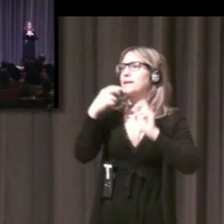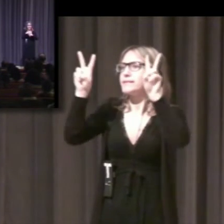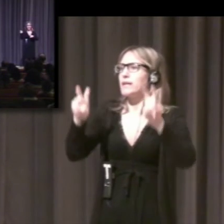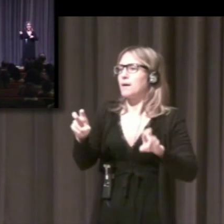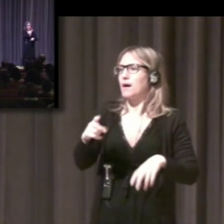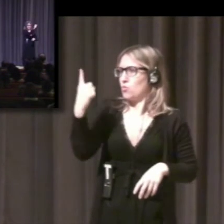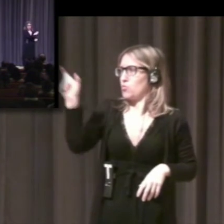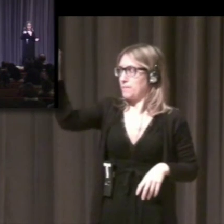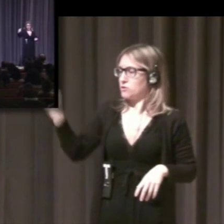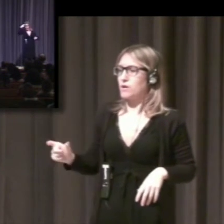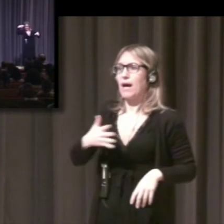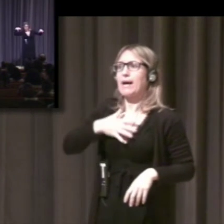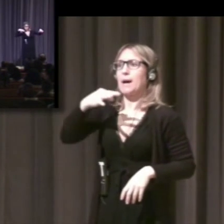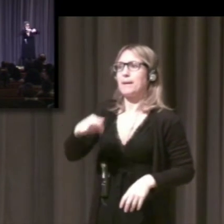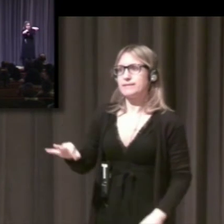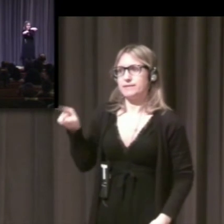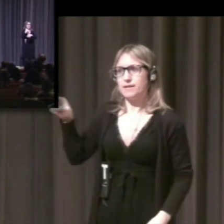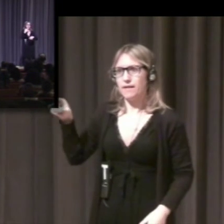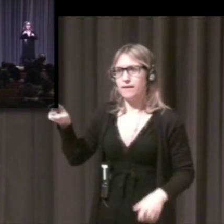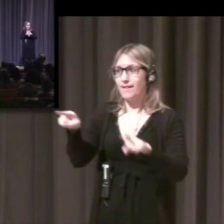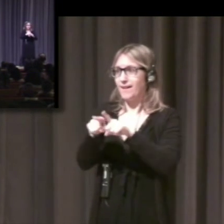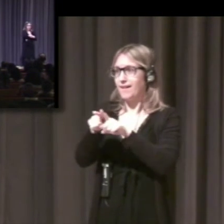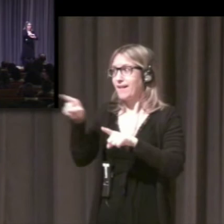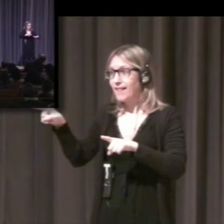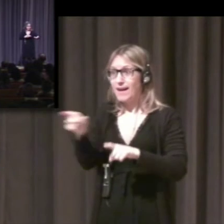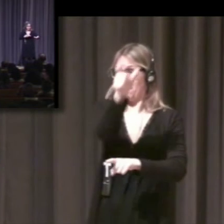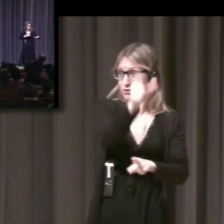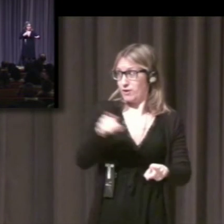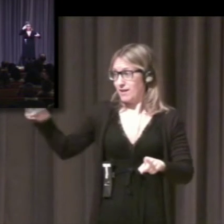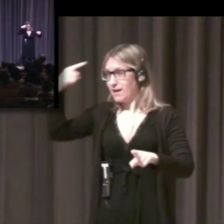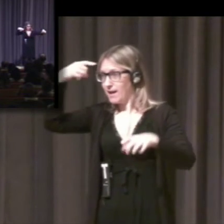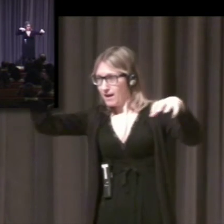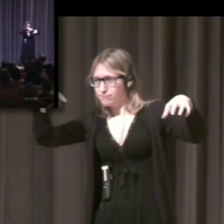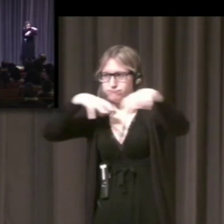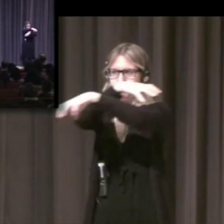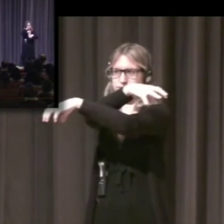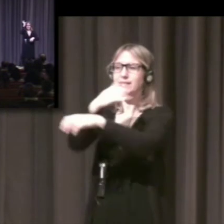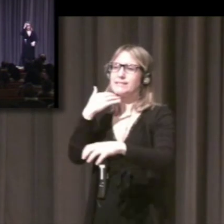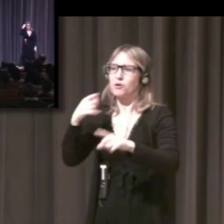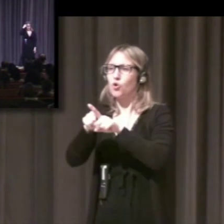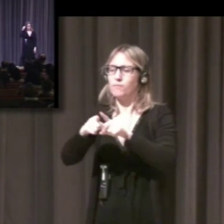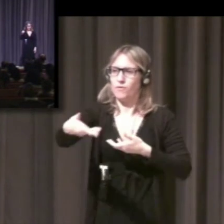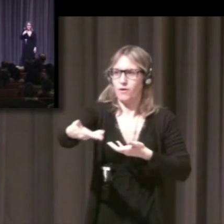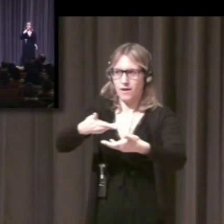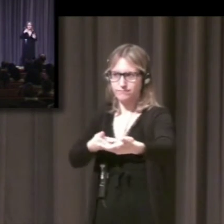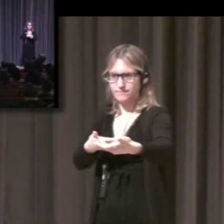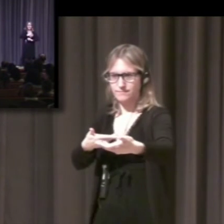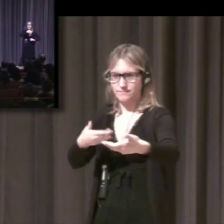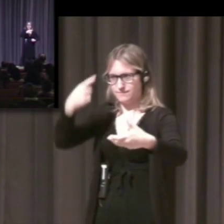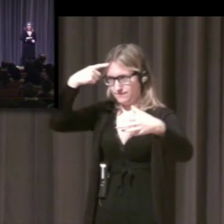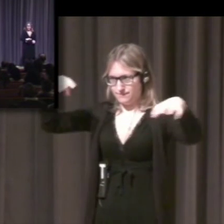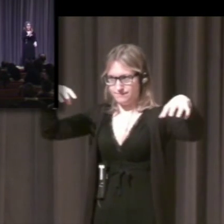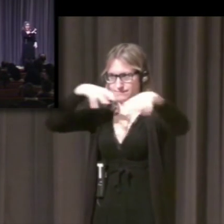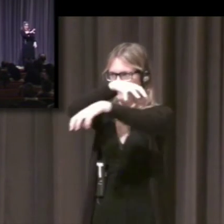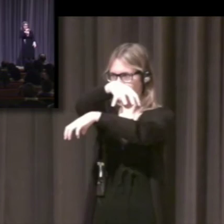And what that involves is understanding that we each have a different mind. So